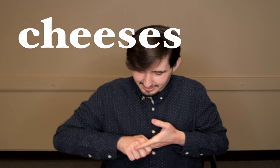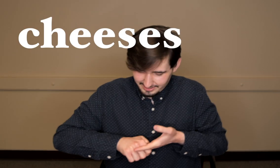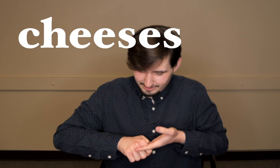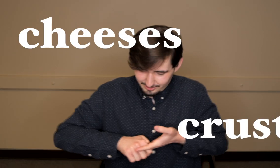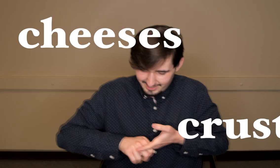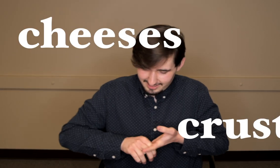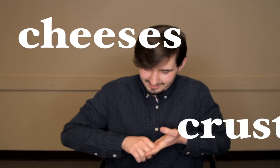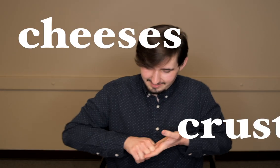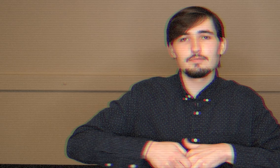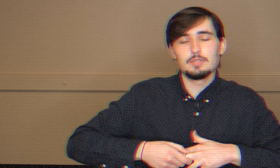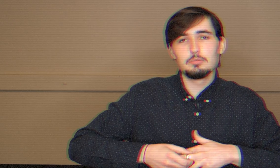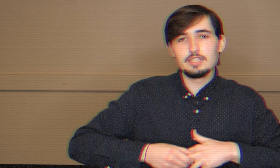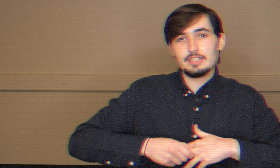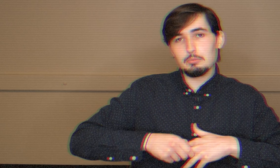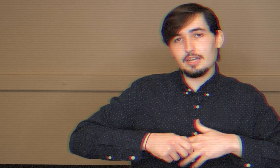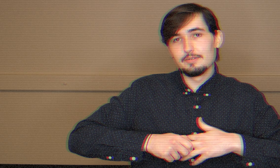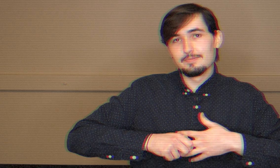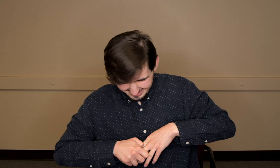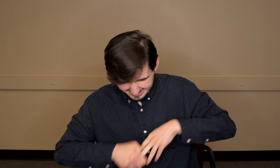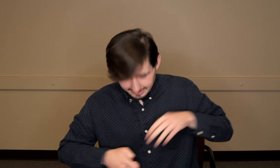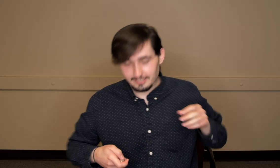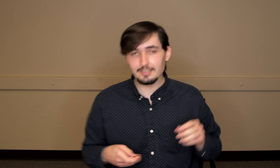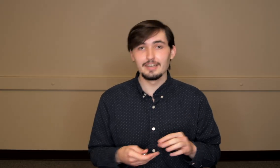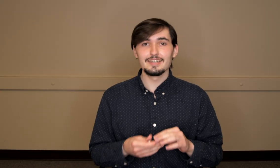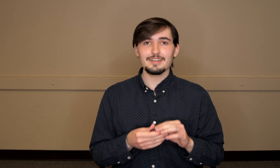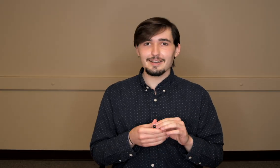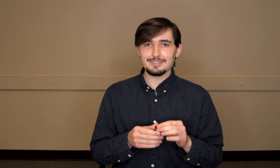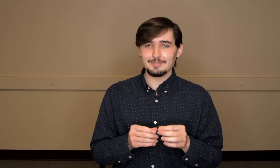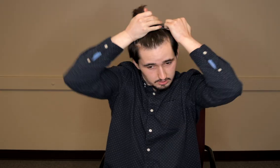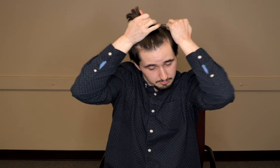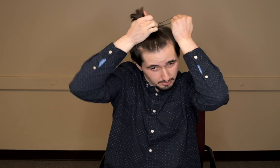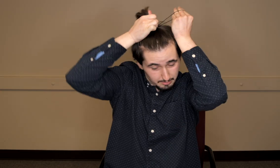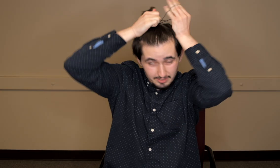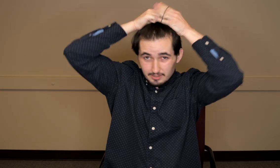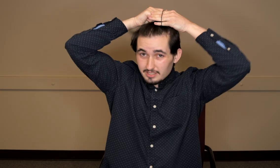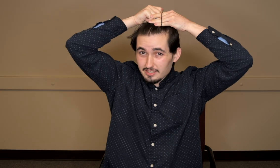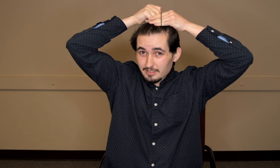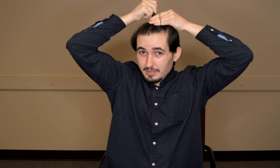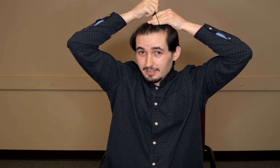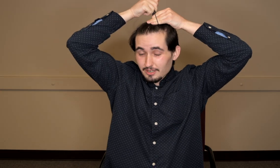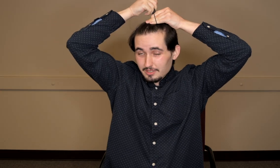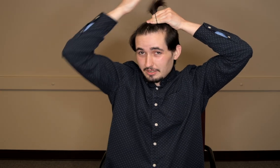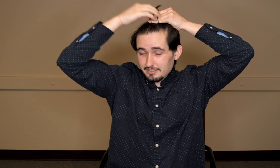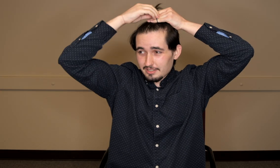Jesus Christ. Please stand by. Got it. Probably going to get it in my hair regardless